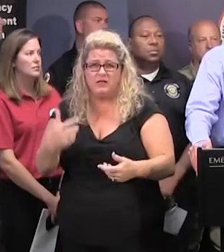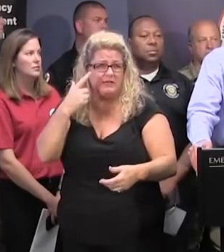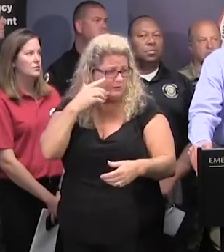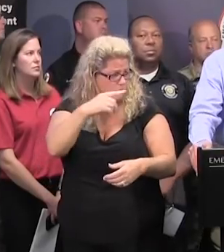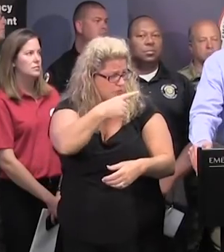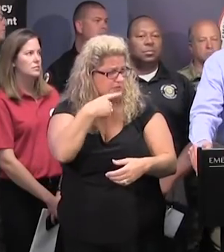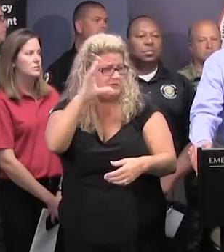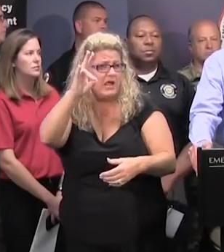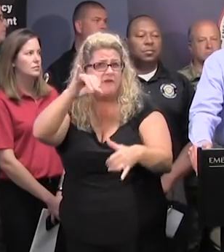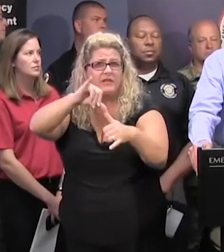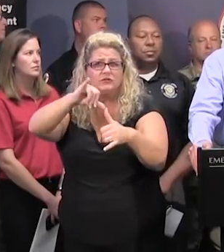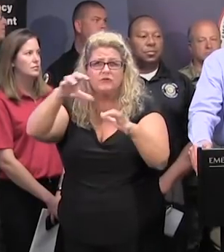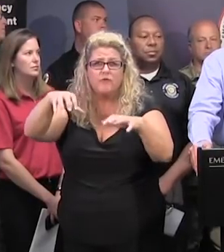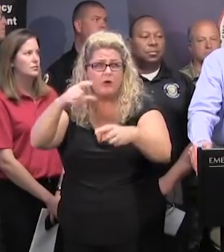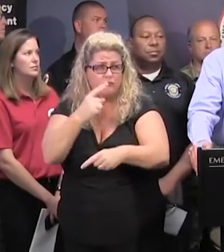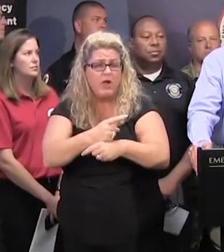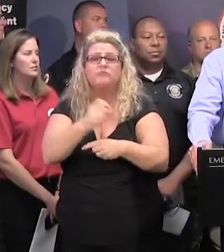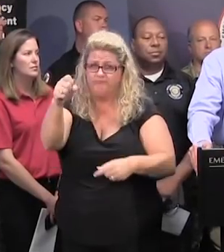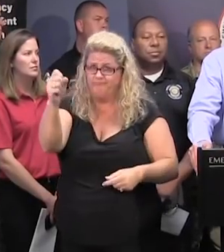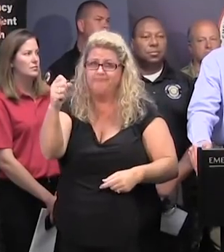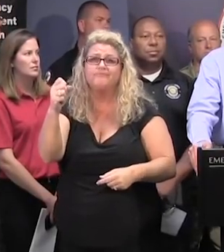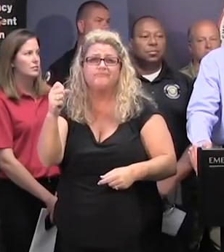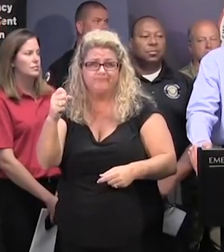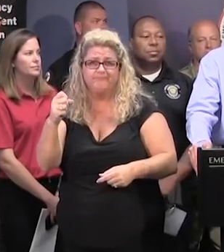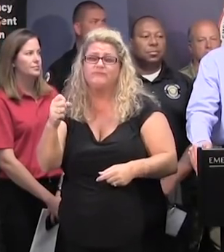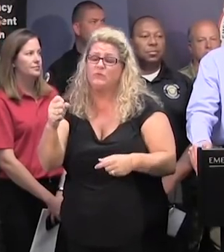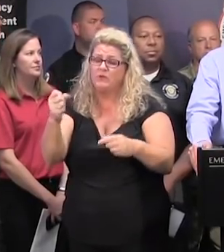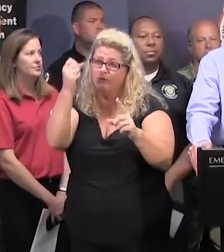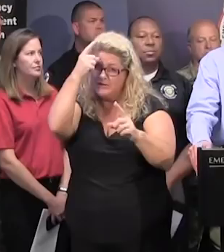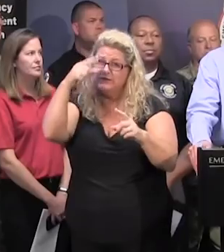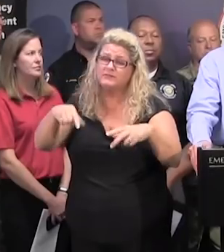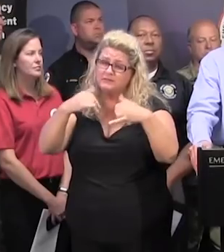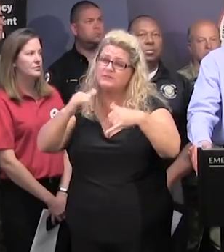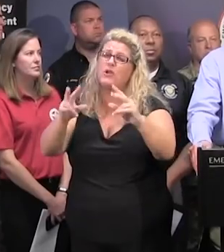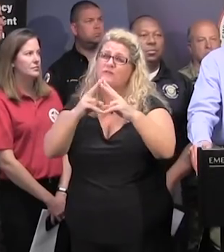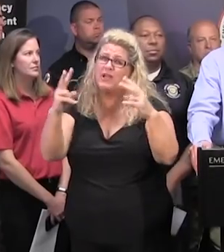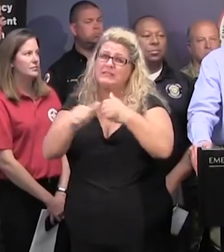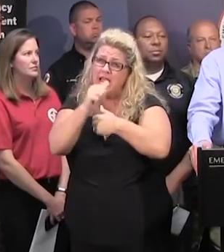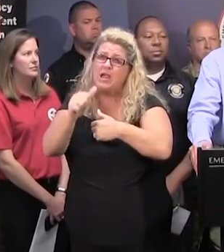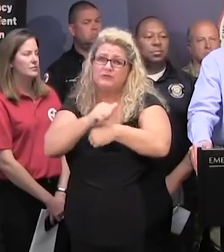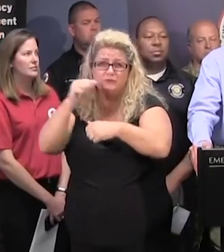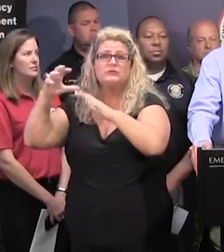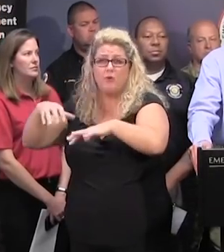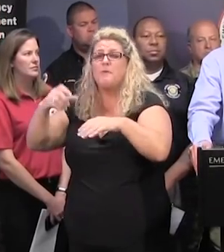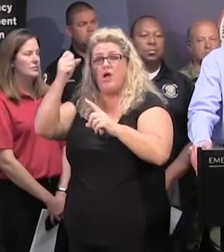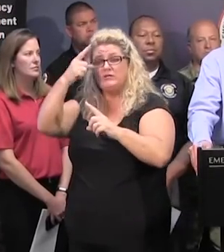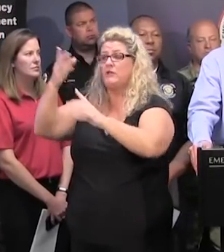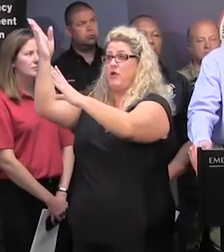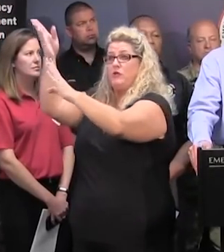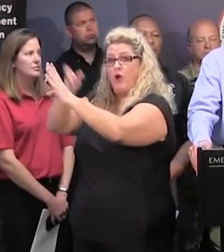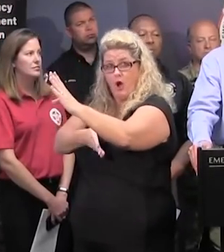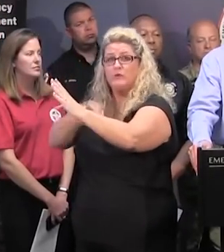inches of rain may be expected in the upstate. So this is still a very, very dangerous storm, not only on the coast, but